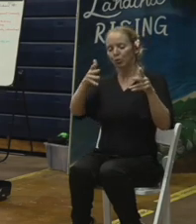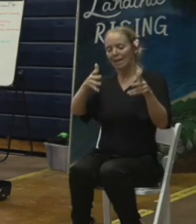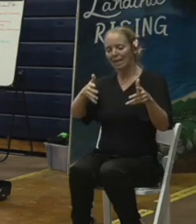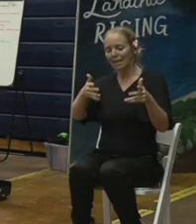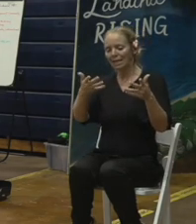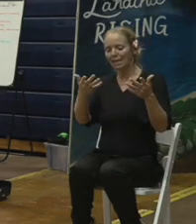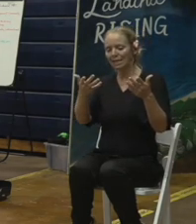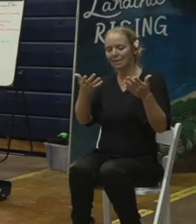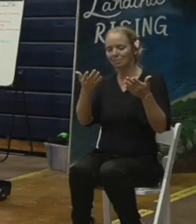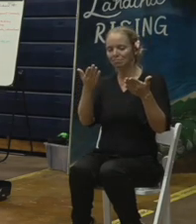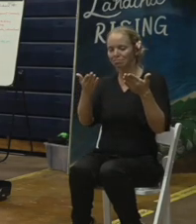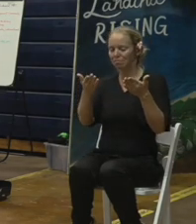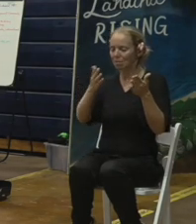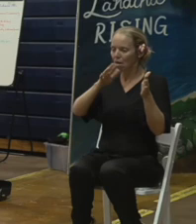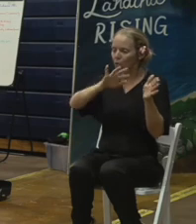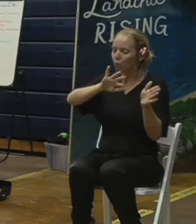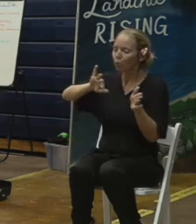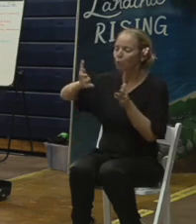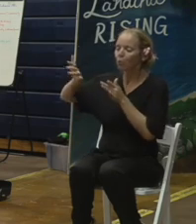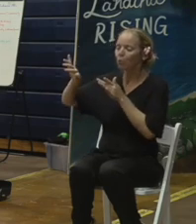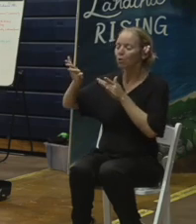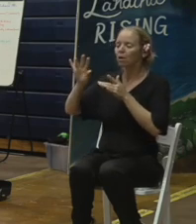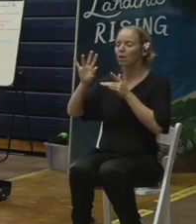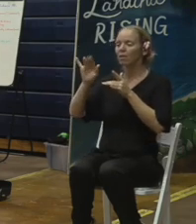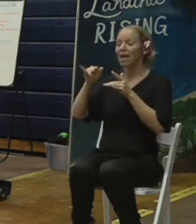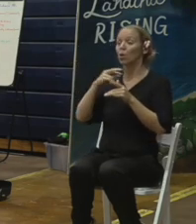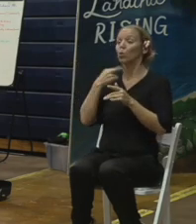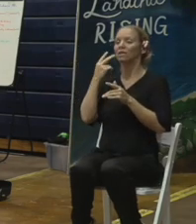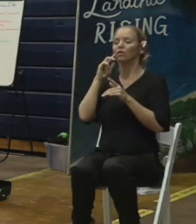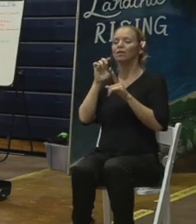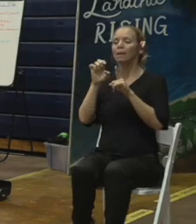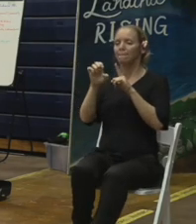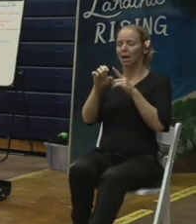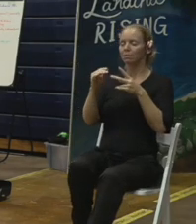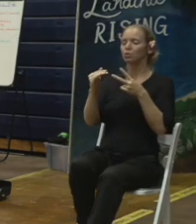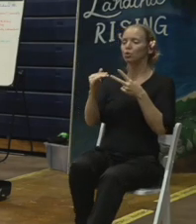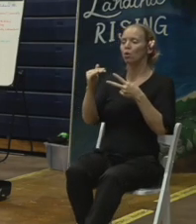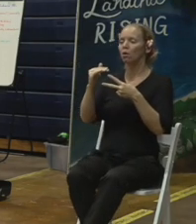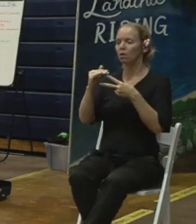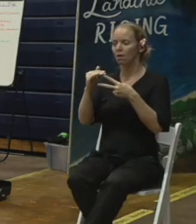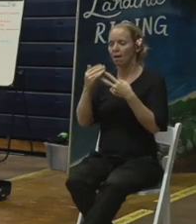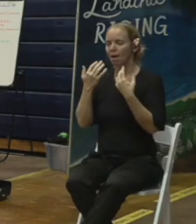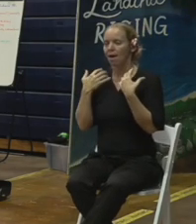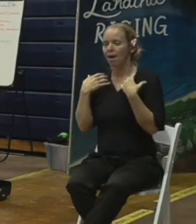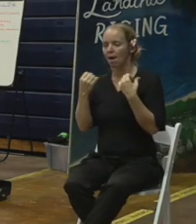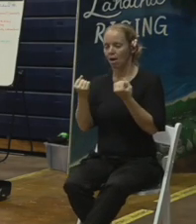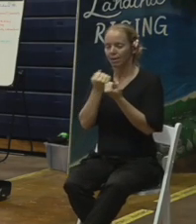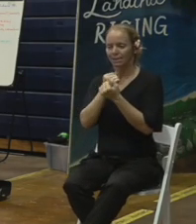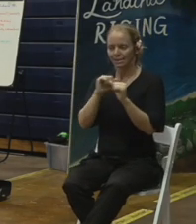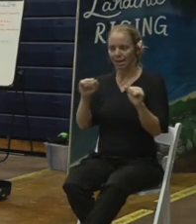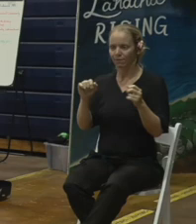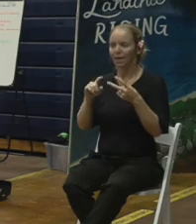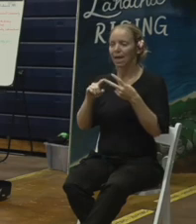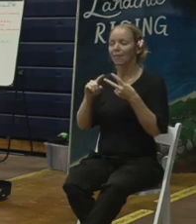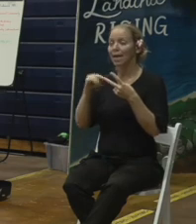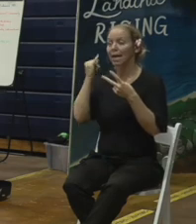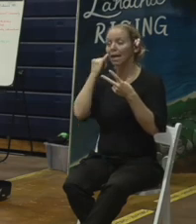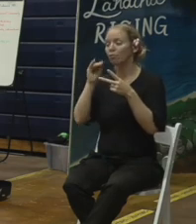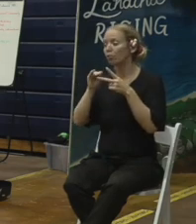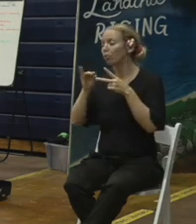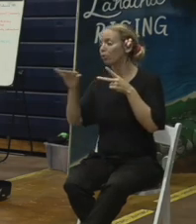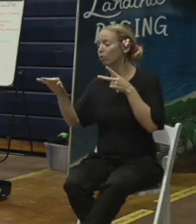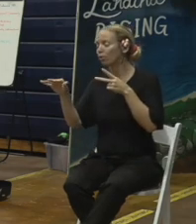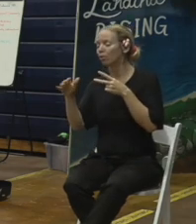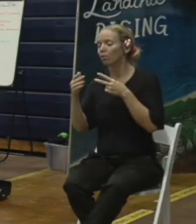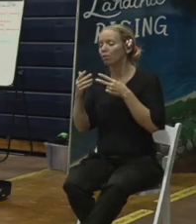cause the greatest risk to the environment so those two those two priorities really are what we will start with I will say that